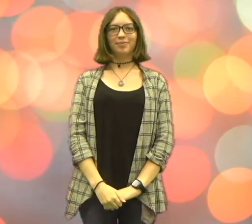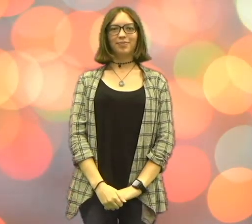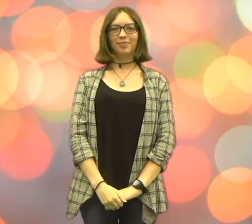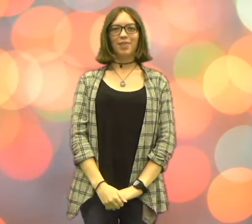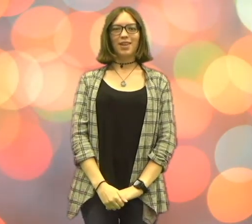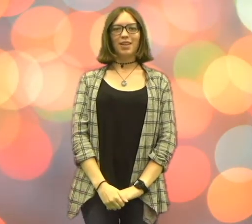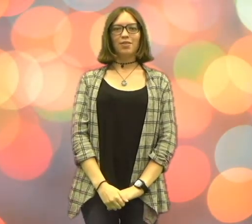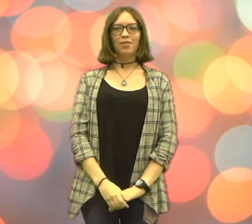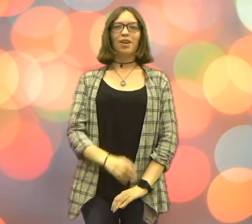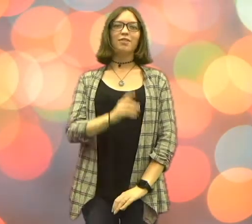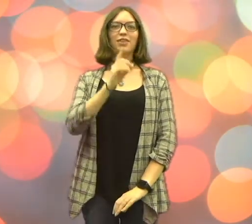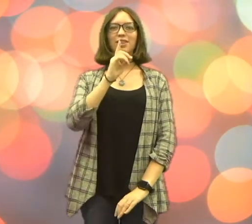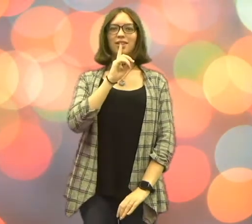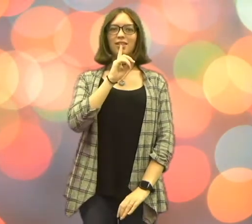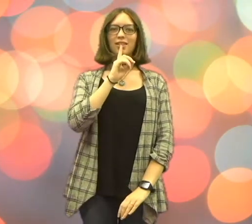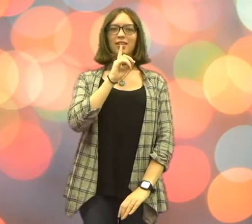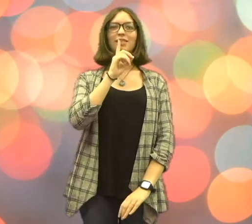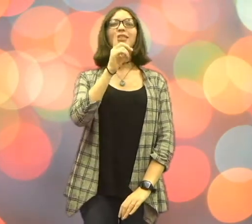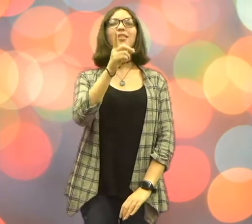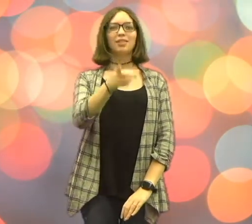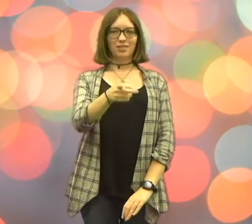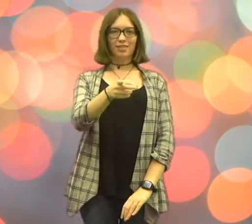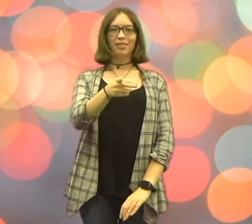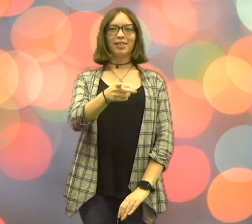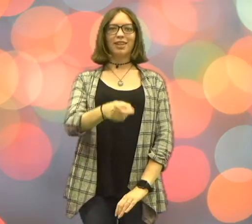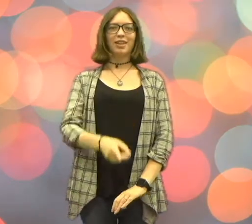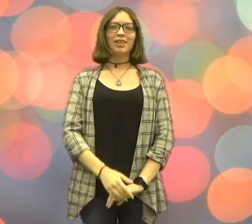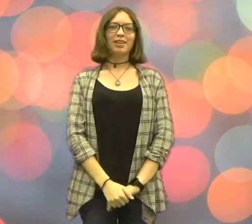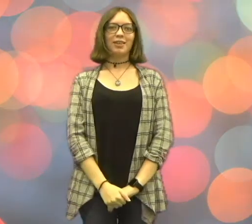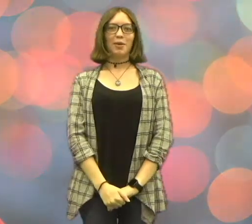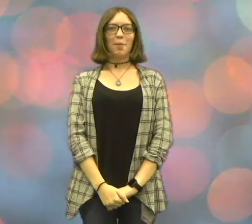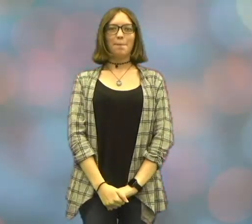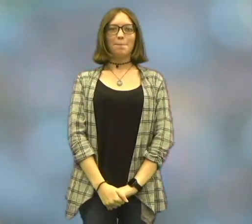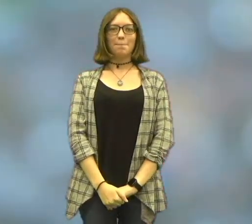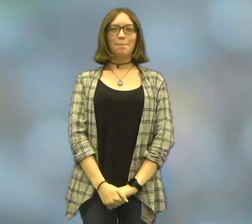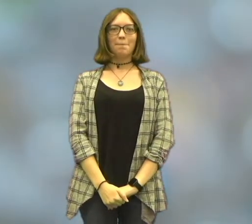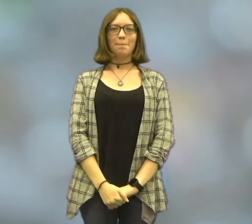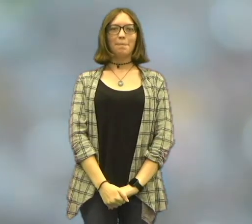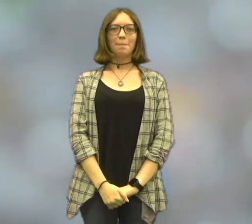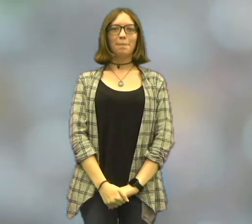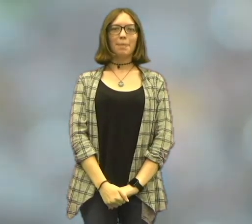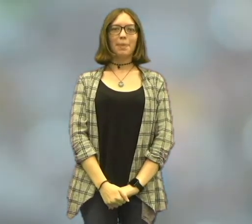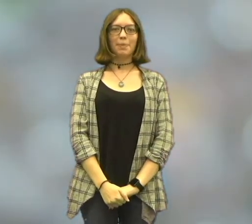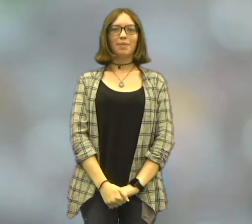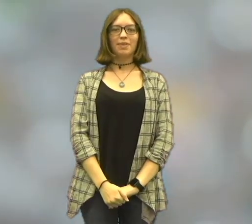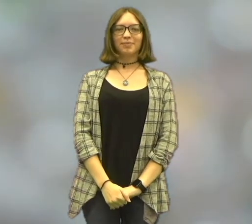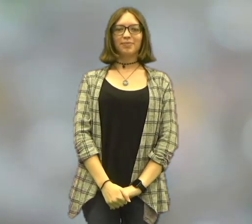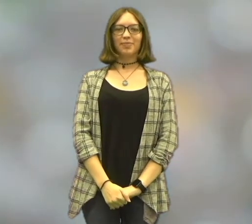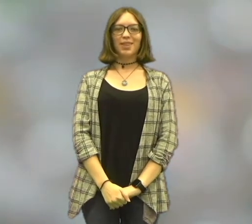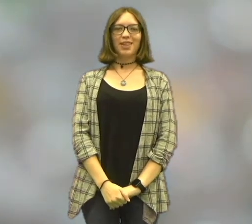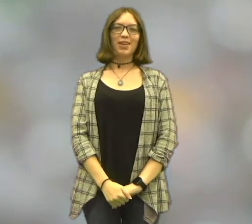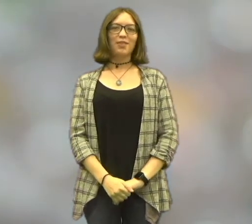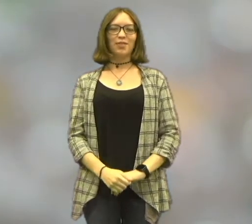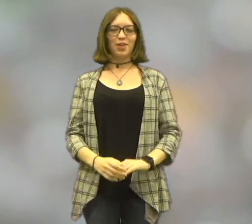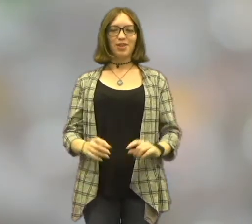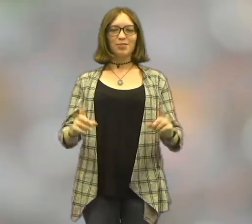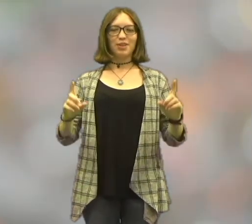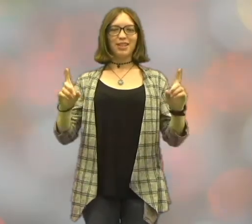For nonfiction, for large print,